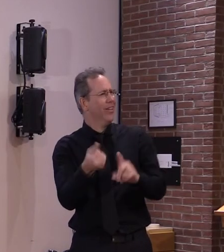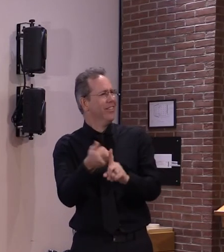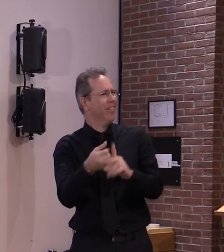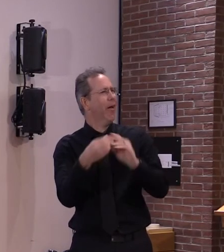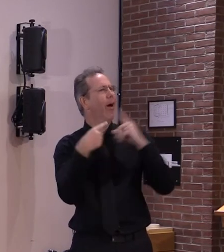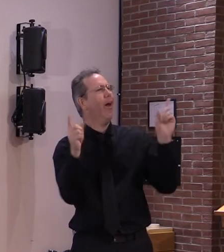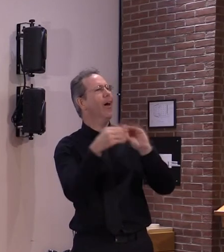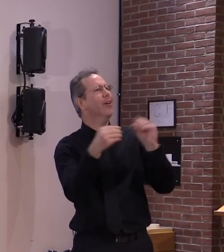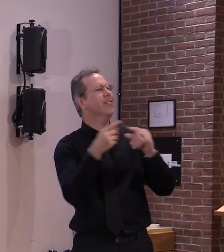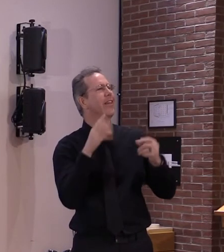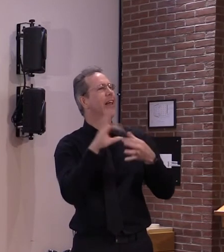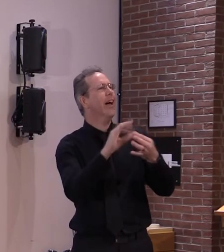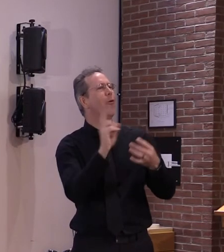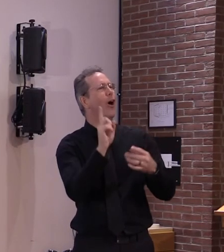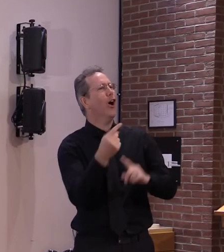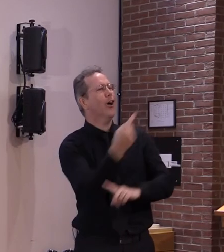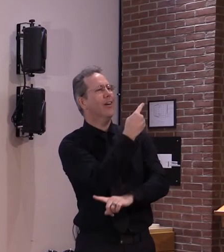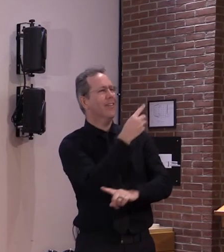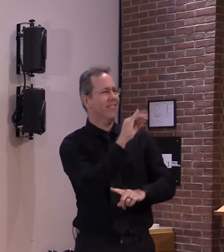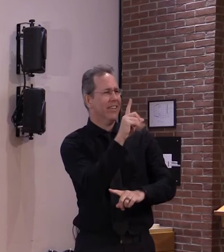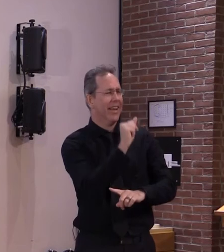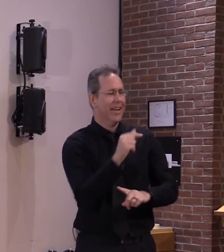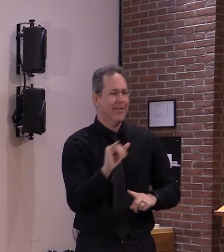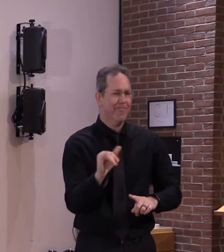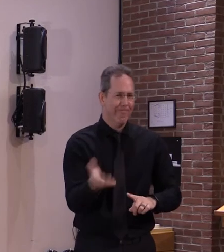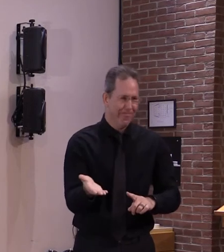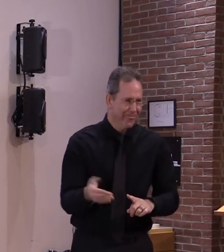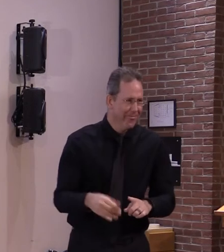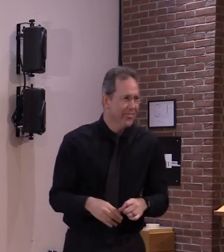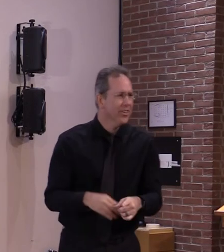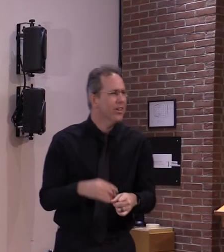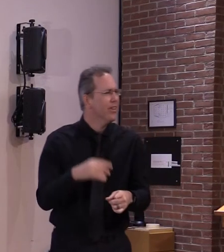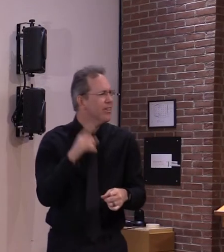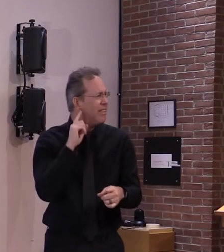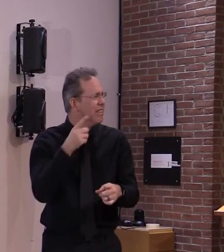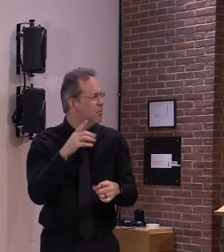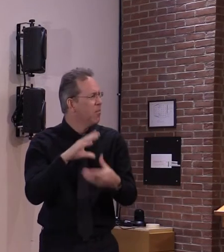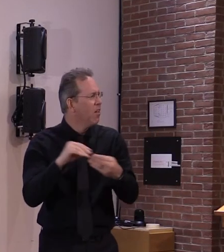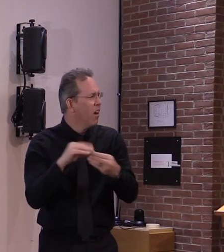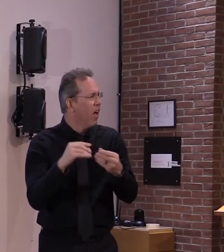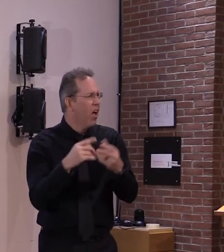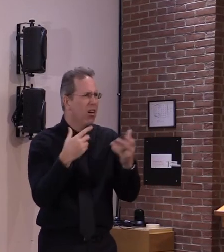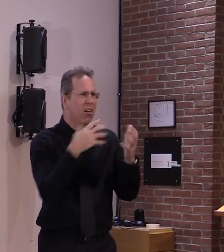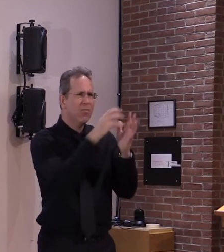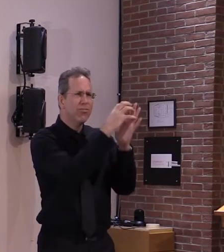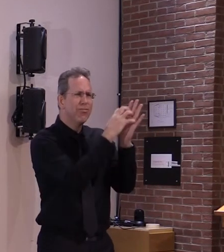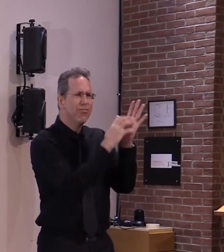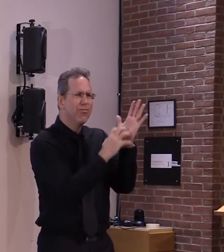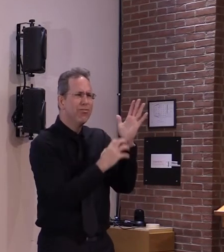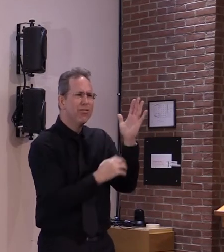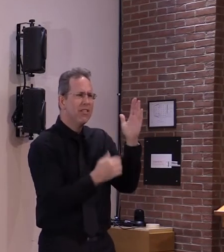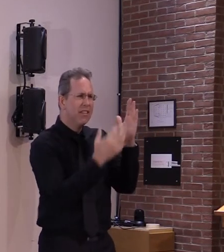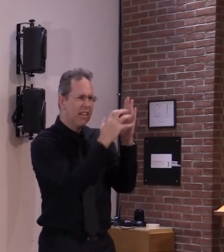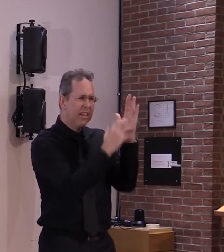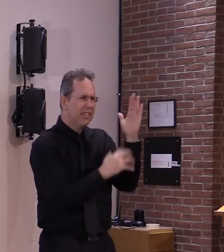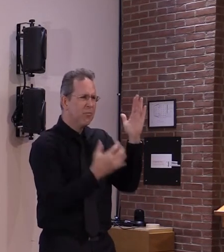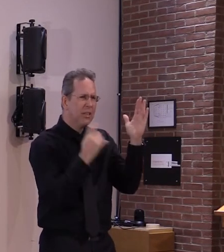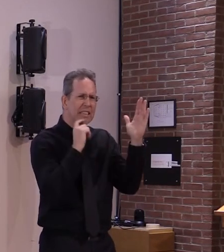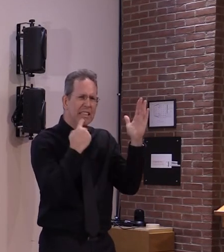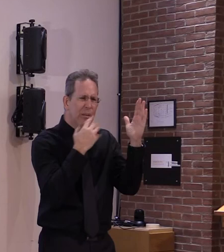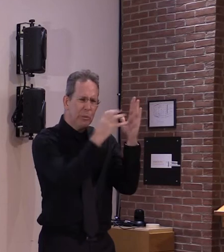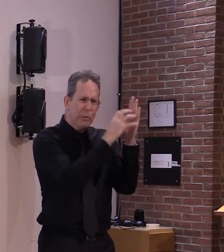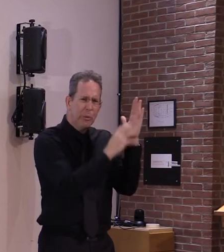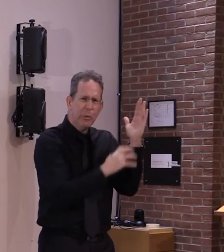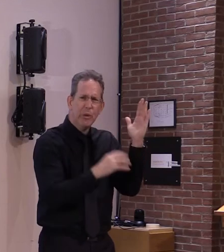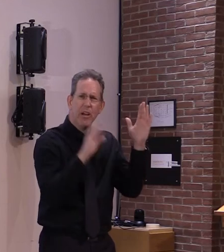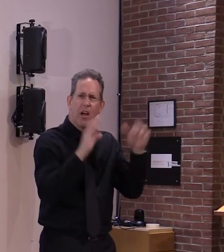um seems a little bit more serious than you know like redness and uh injection